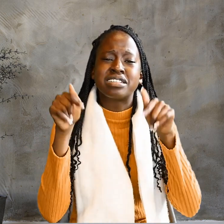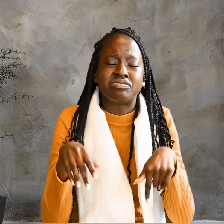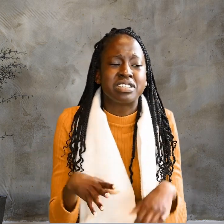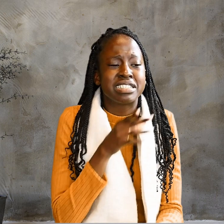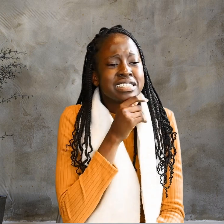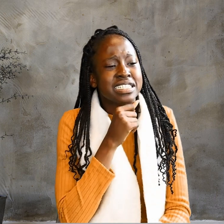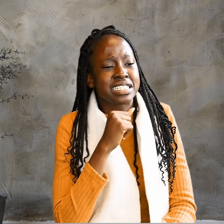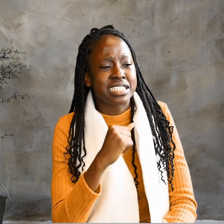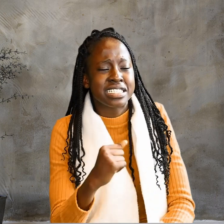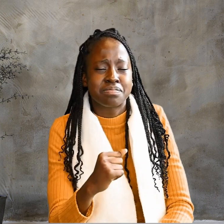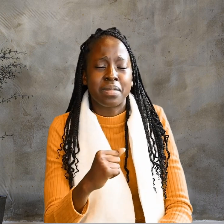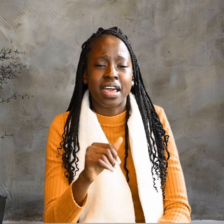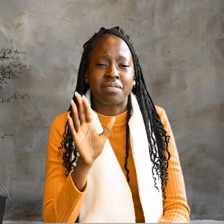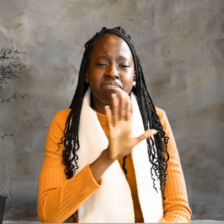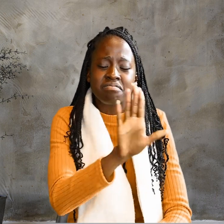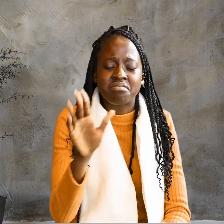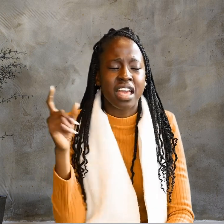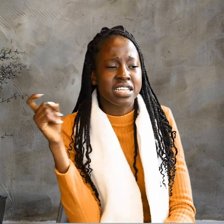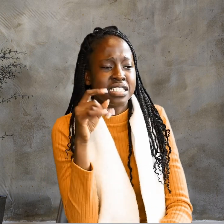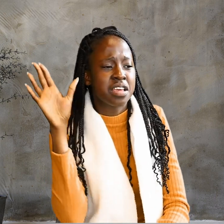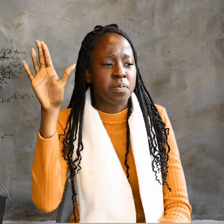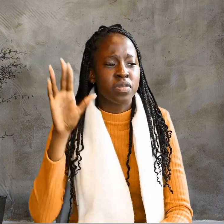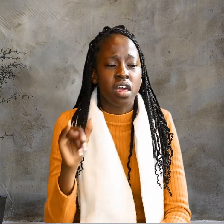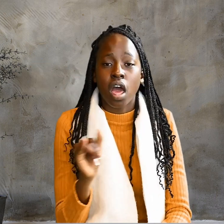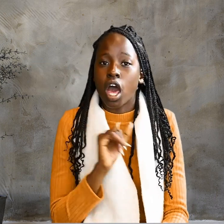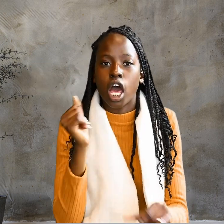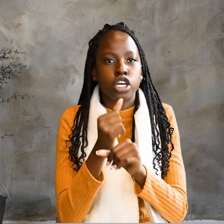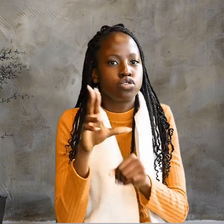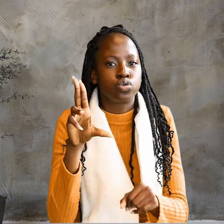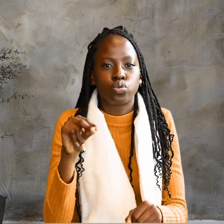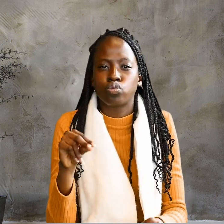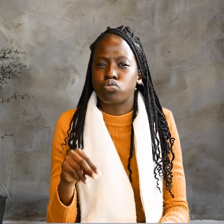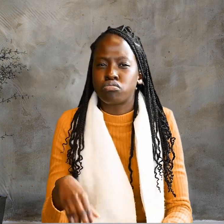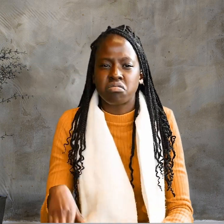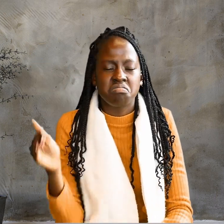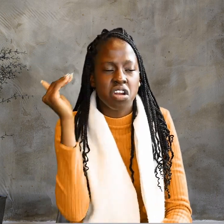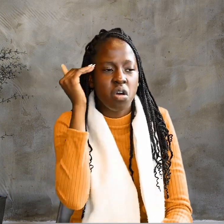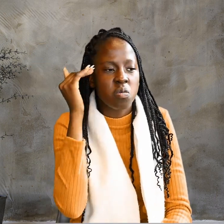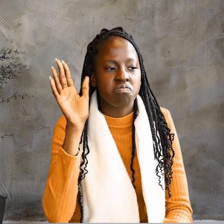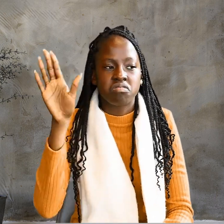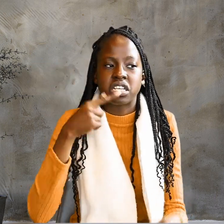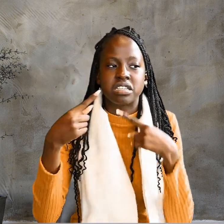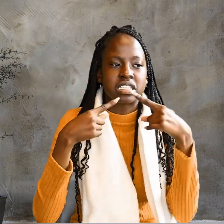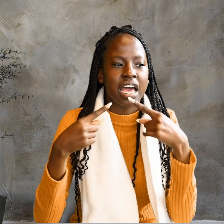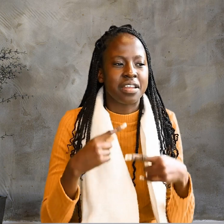Where is this man? They asked him. I do not know, he said.